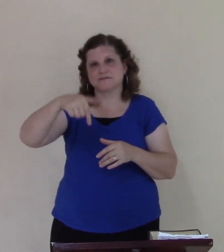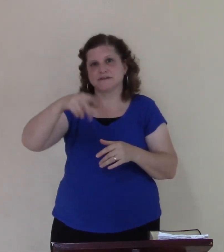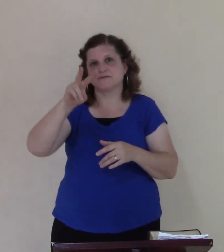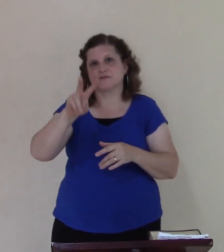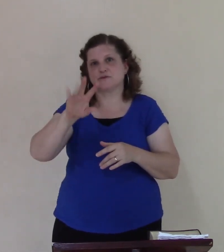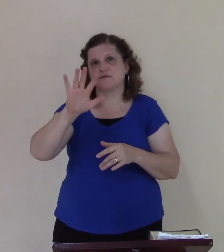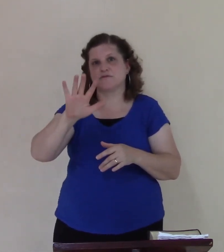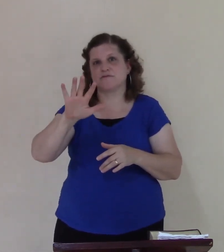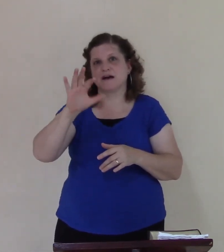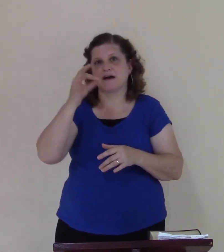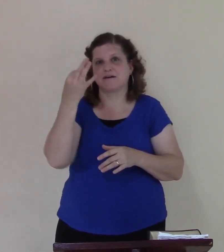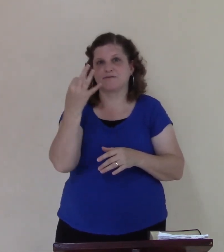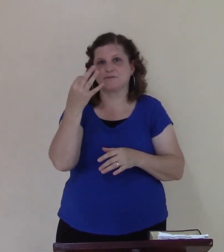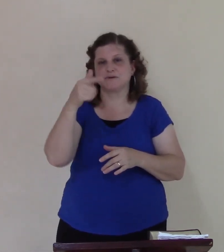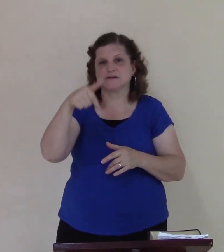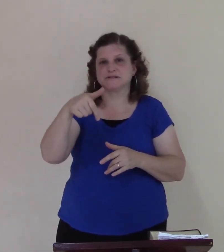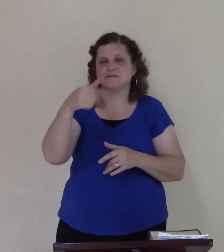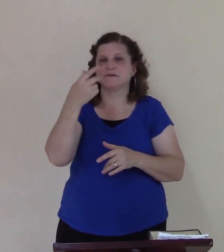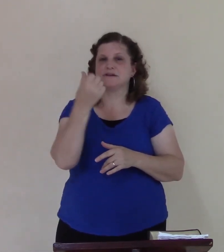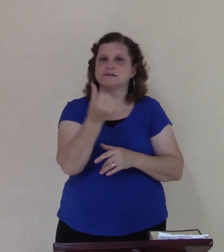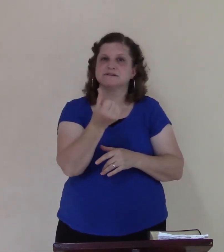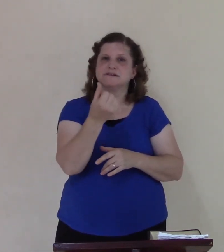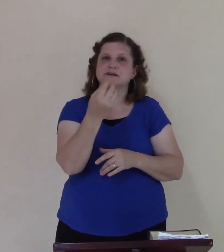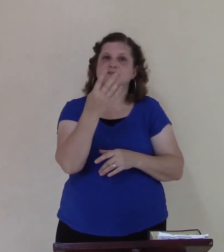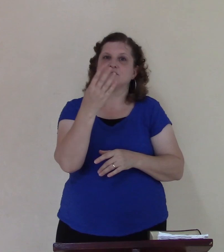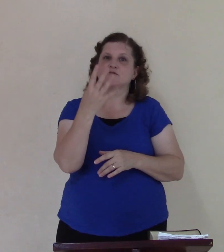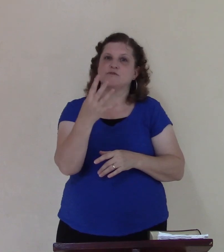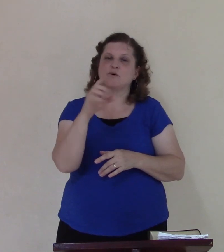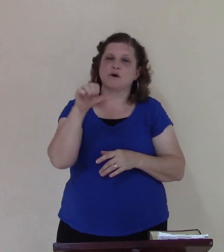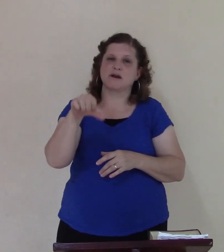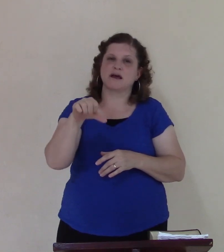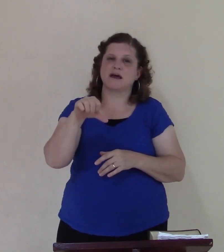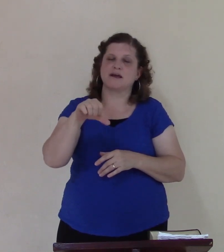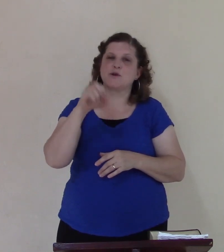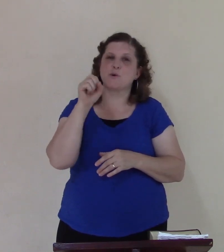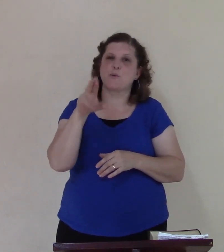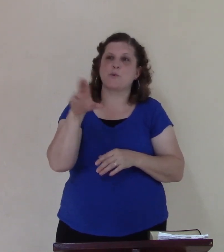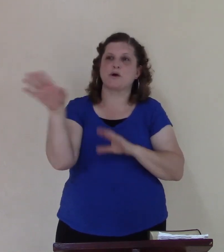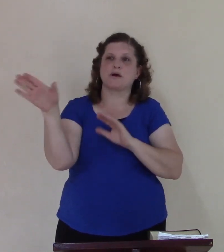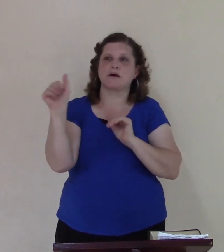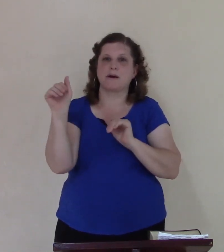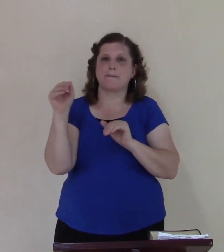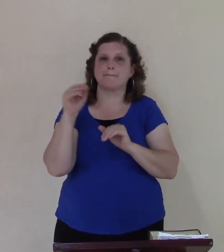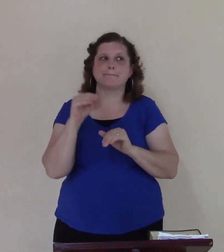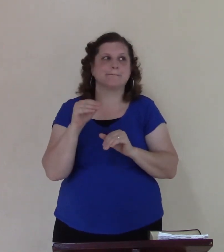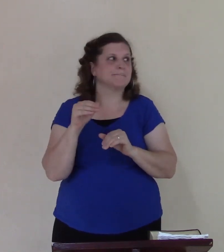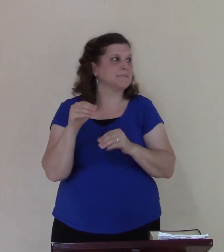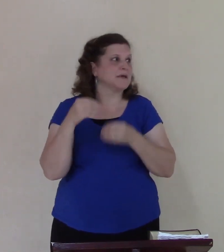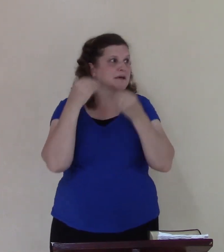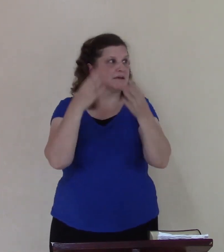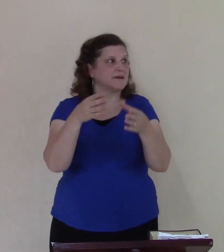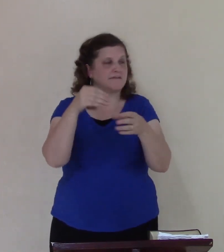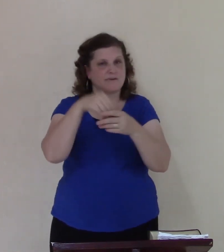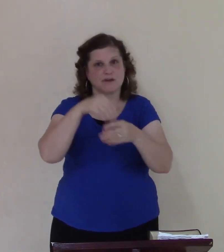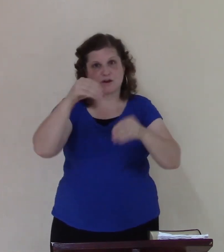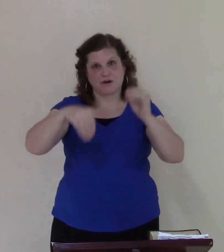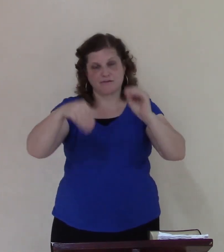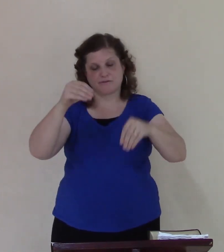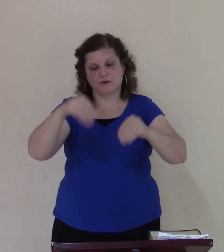537649 or you can come by and help it off at the office you have an office here at the church the services are online at the store office